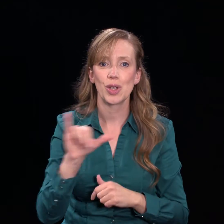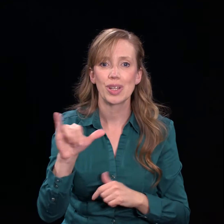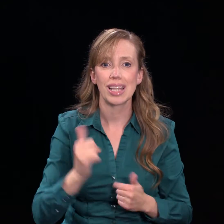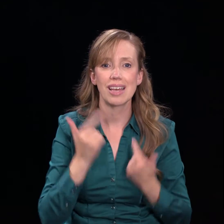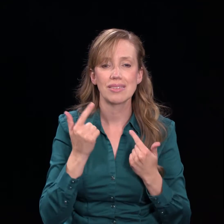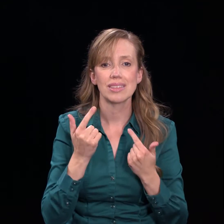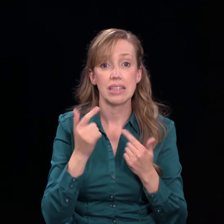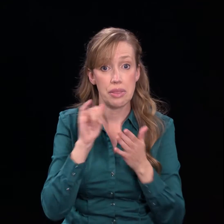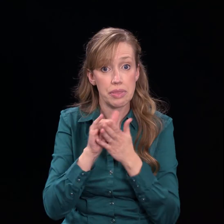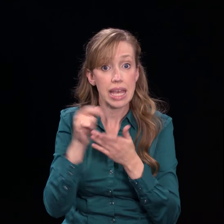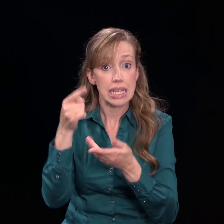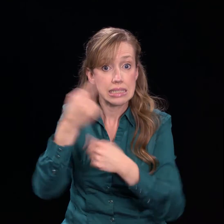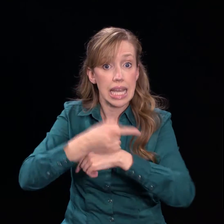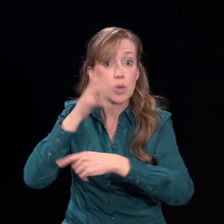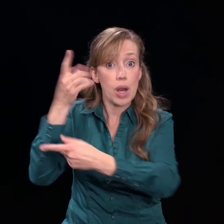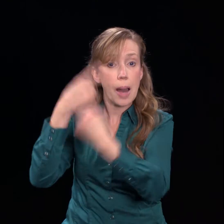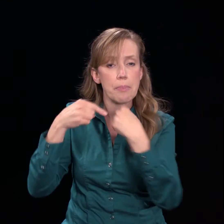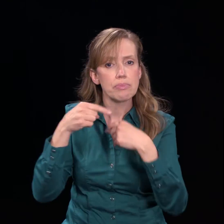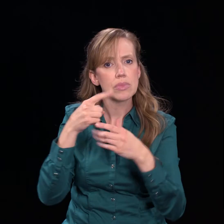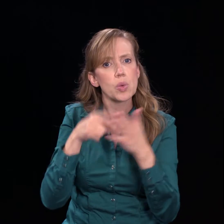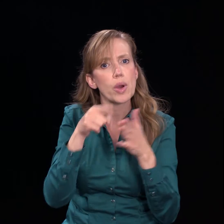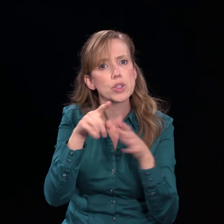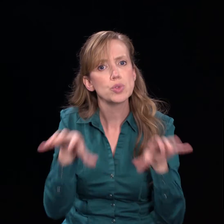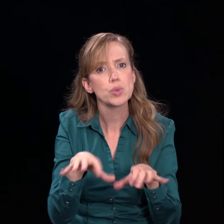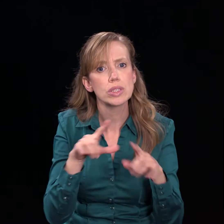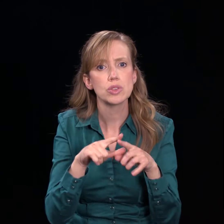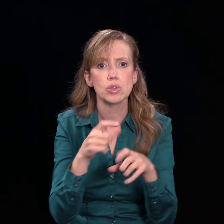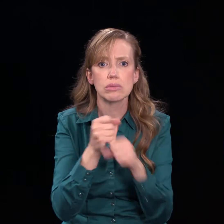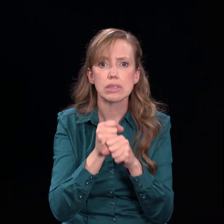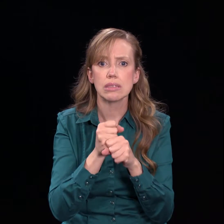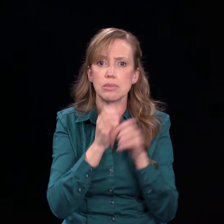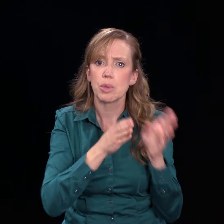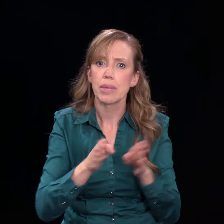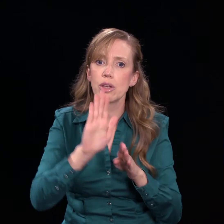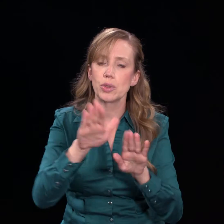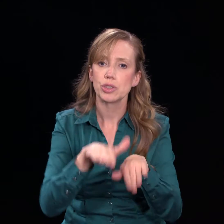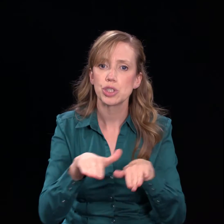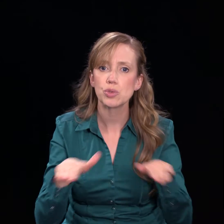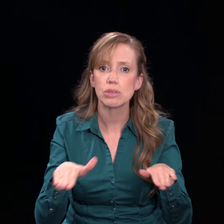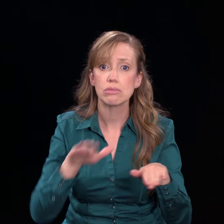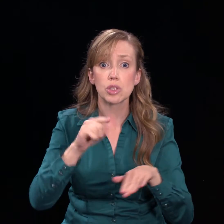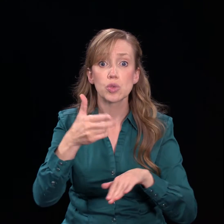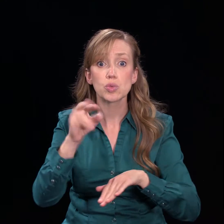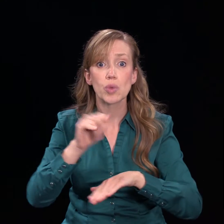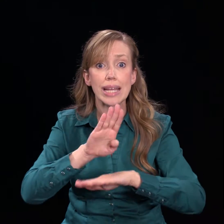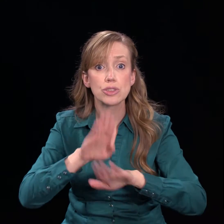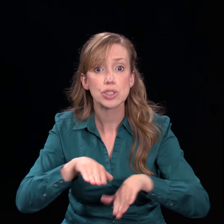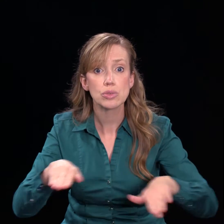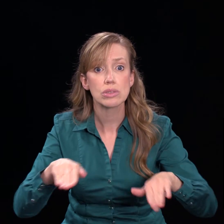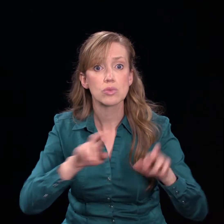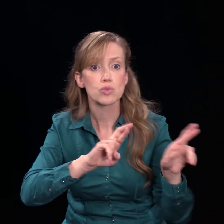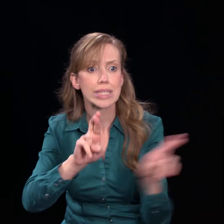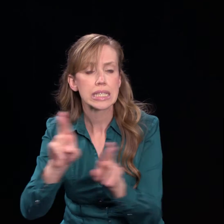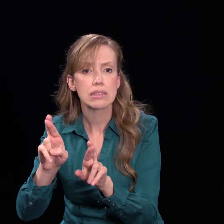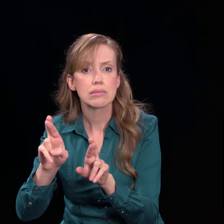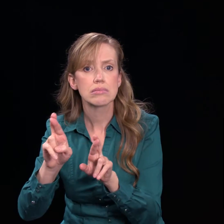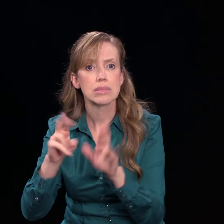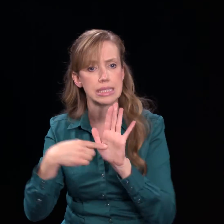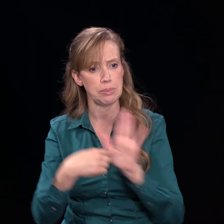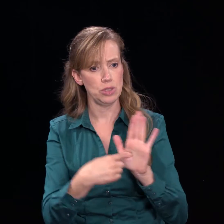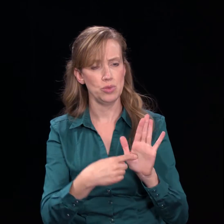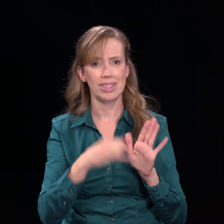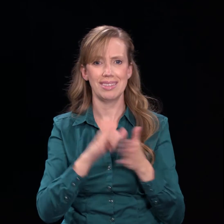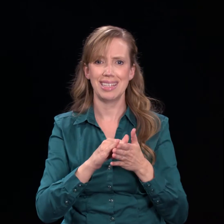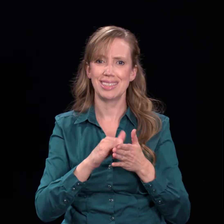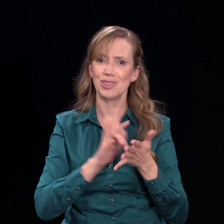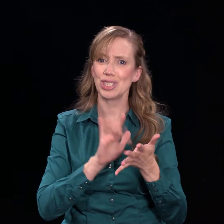day is coming. What are you doing for your children to get them ready? What are you doing for your grandchildren to demonstrate to them that having Jesus in their